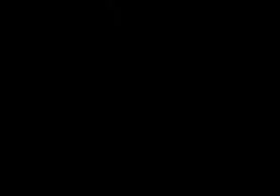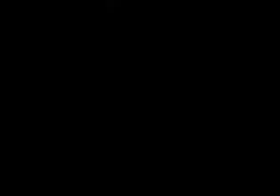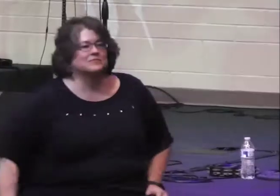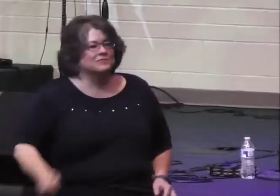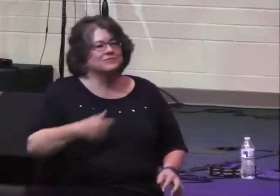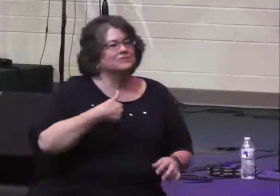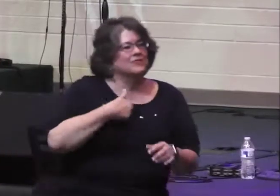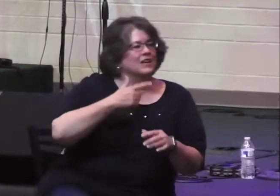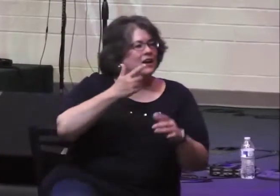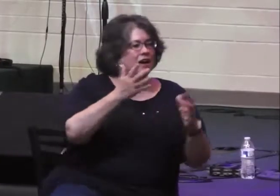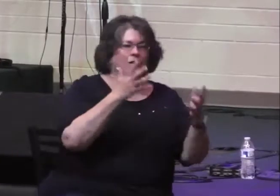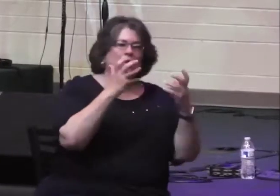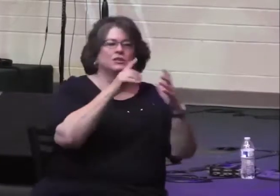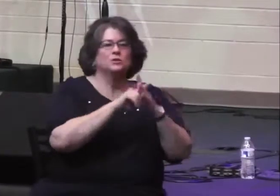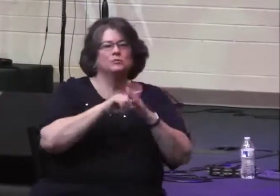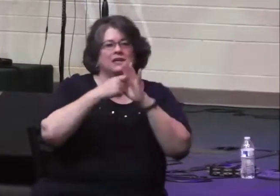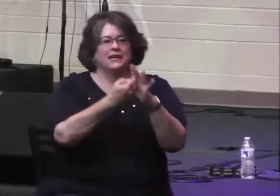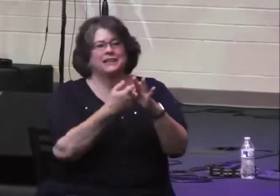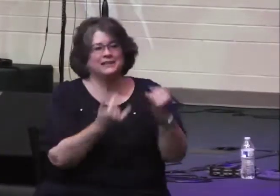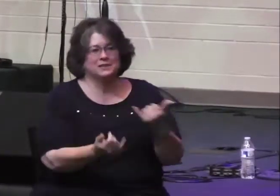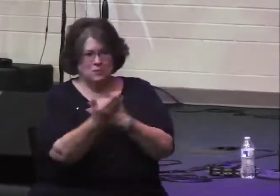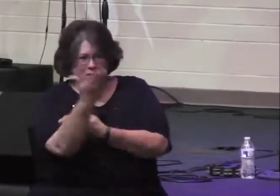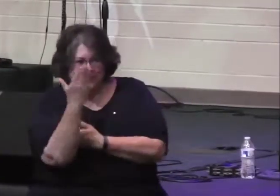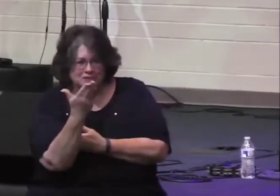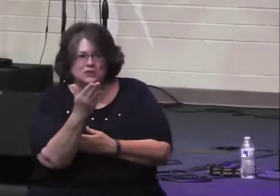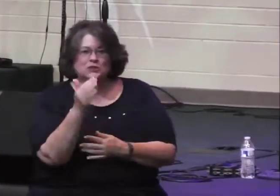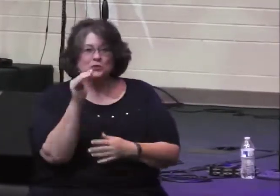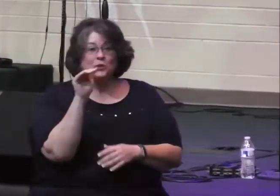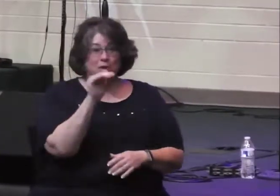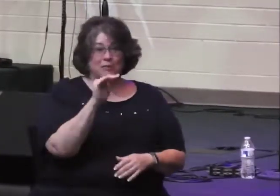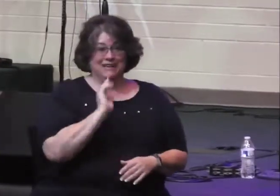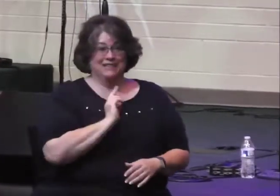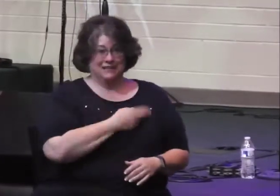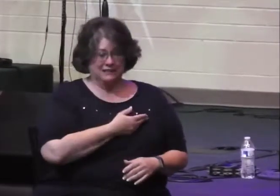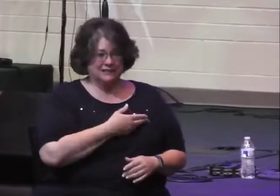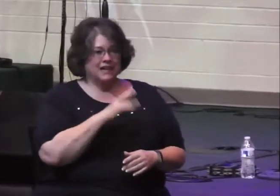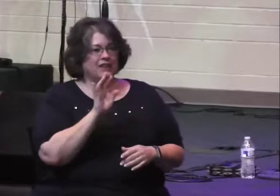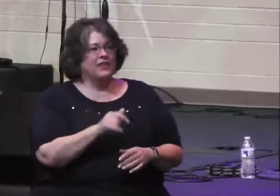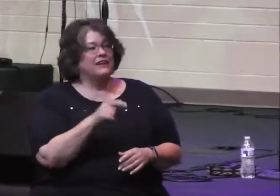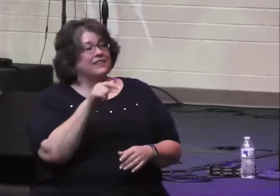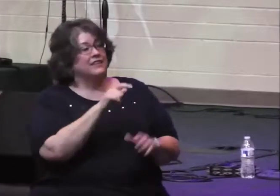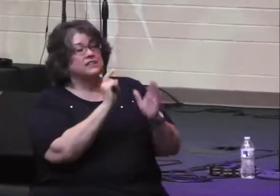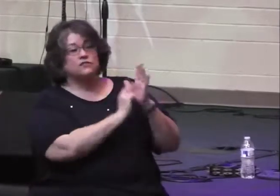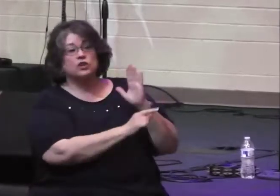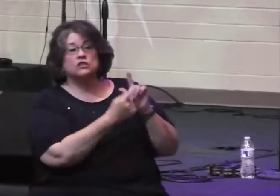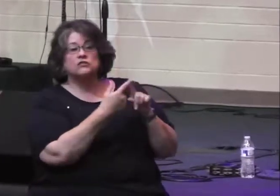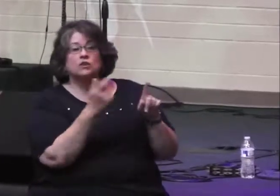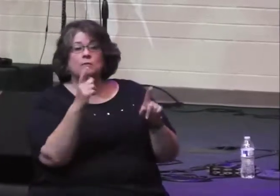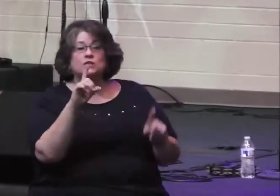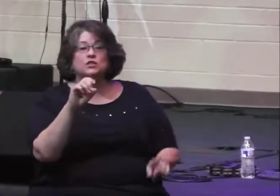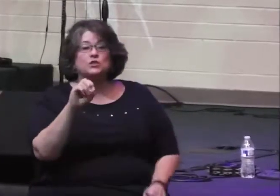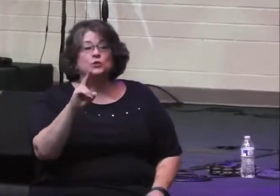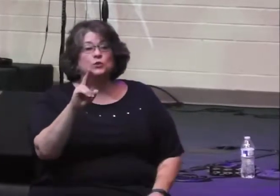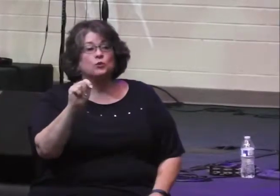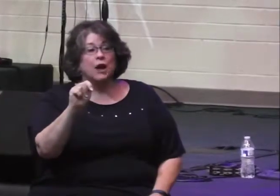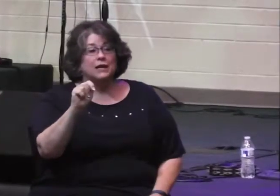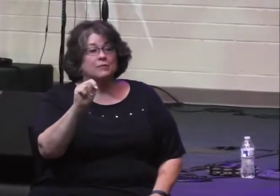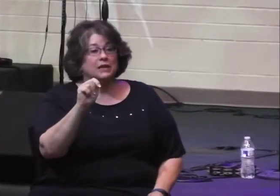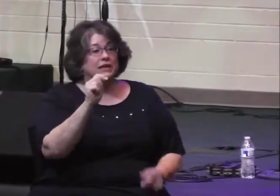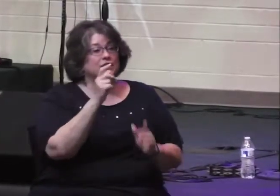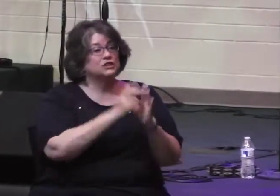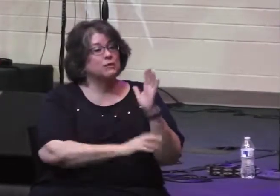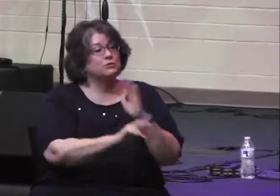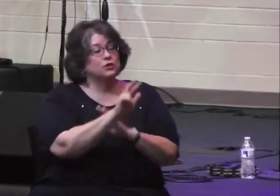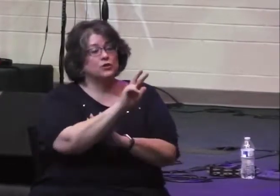I want to begin this morning by reminding us of this verse from the book of Deuteronomy, Deuteronomy 32